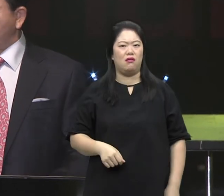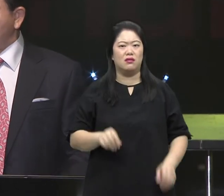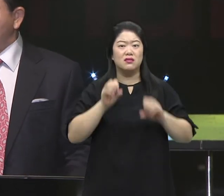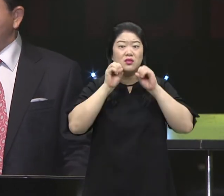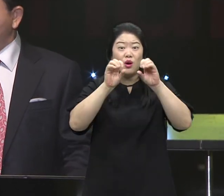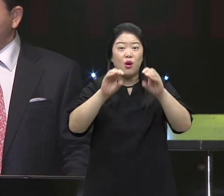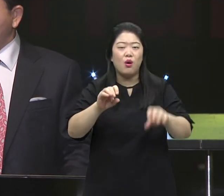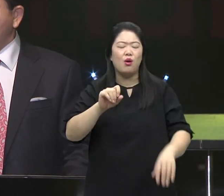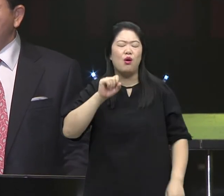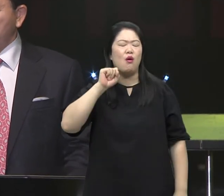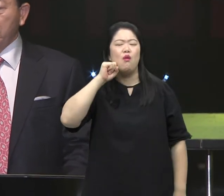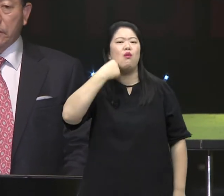Evangelism is difficult.